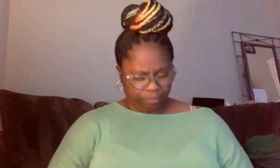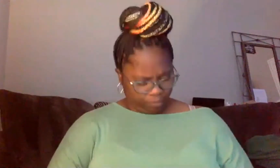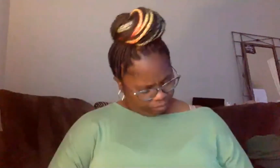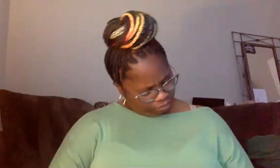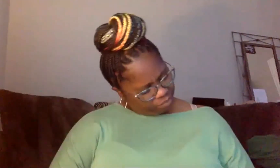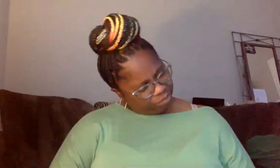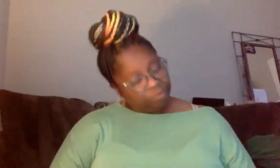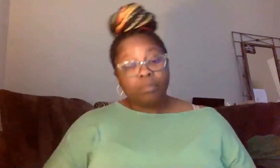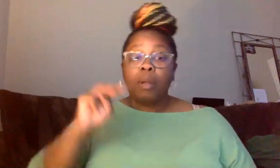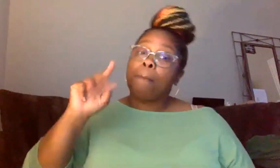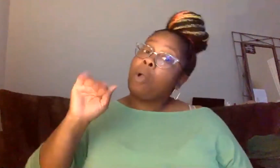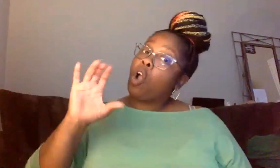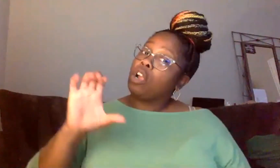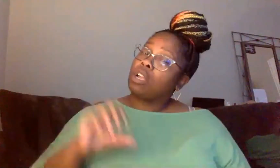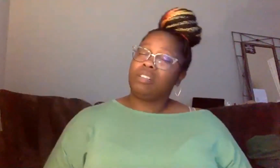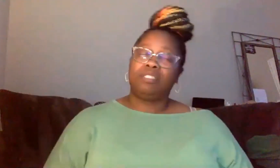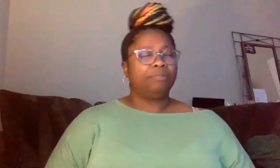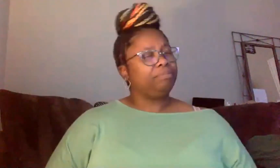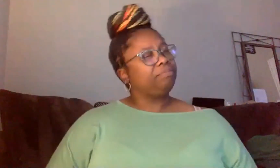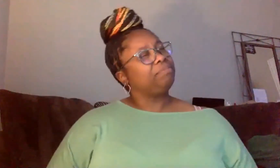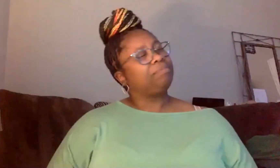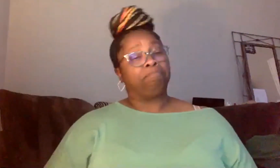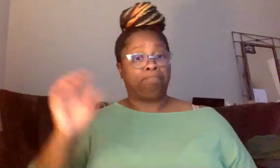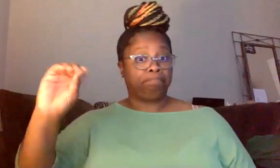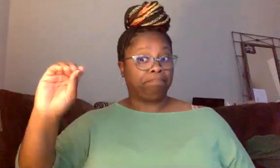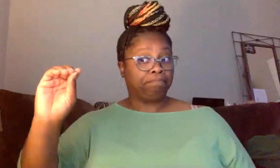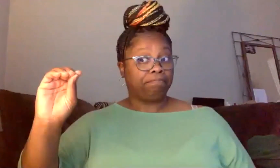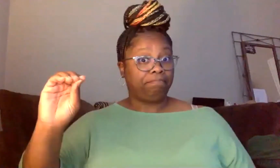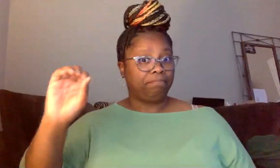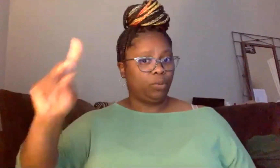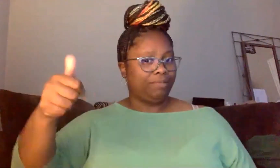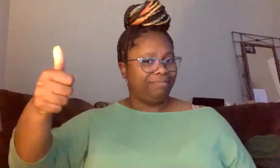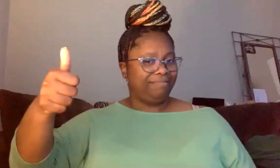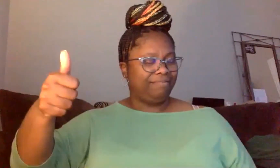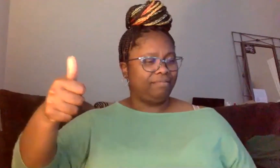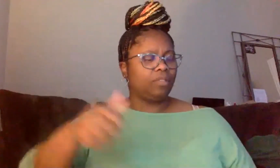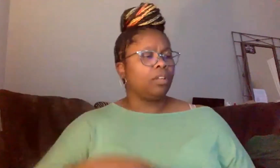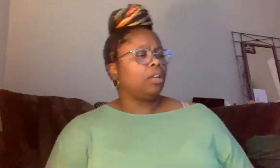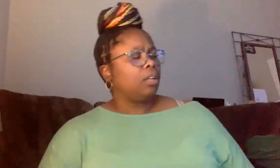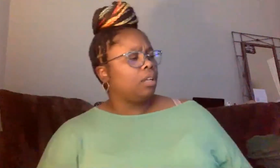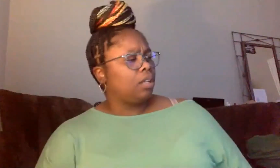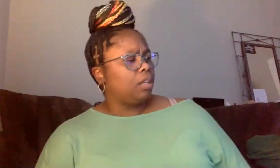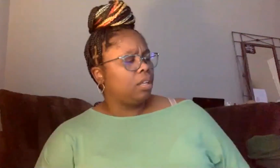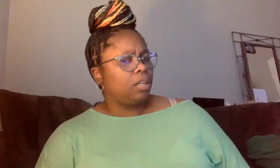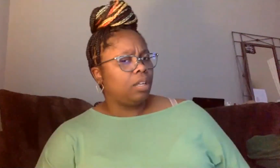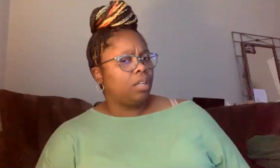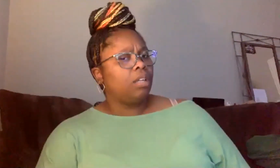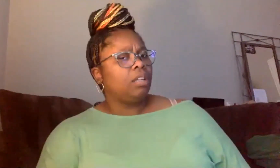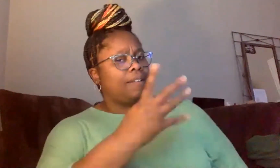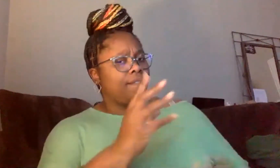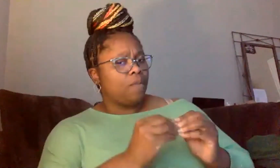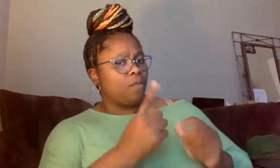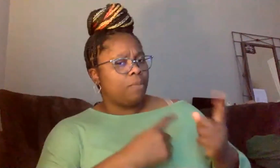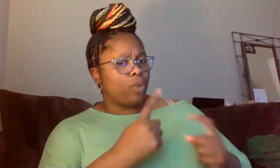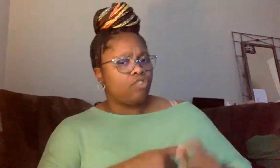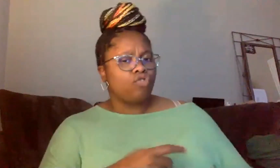Oh, Mark? No? Okay. Mary, just flag that there's a couple questions? Absolutely. Absolutely,